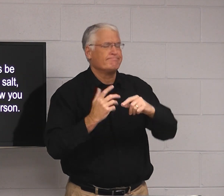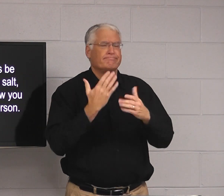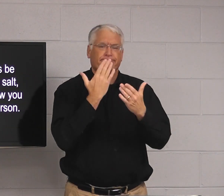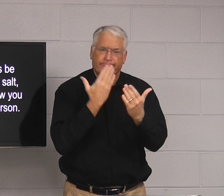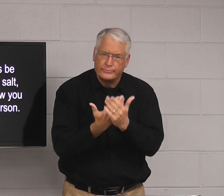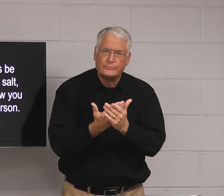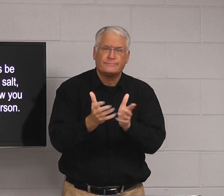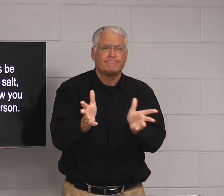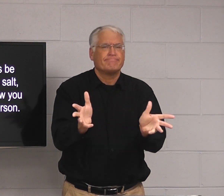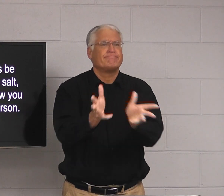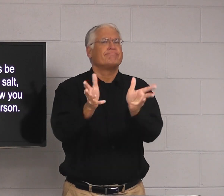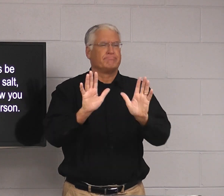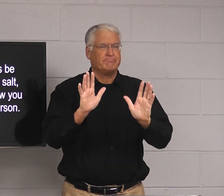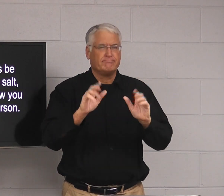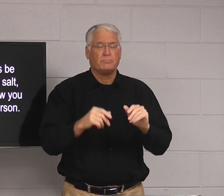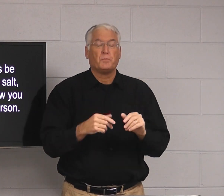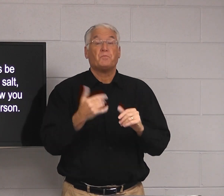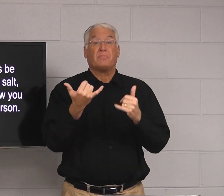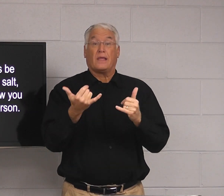about staying positive and good and encouraging.